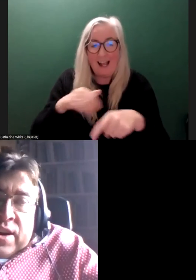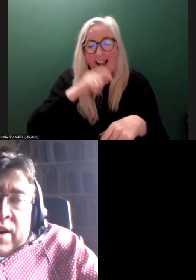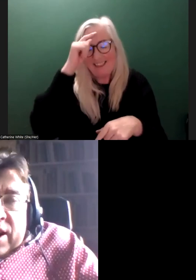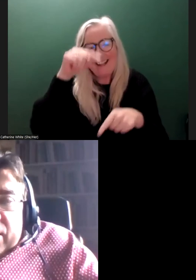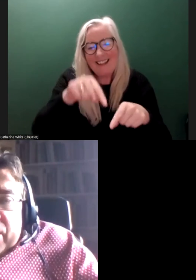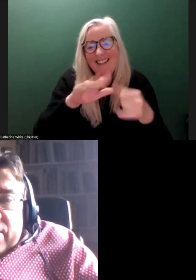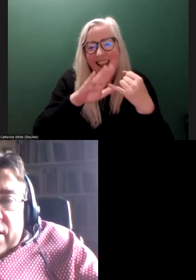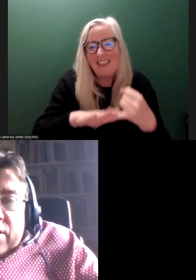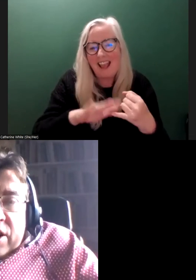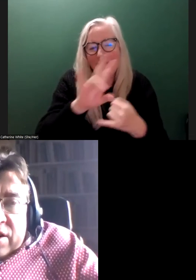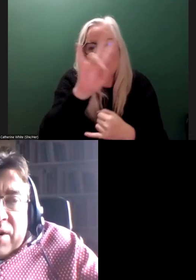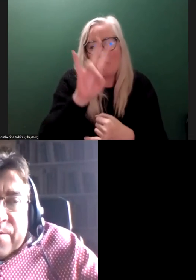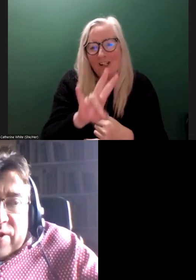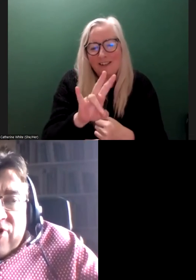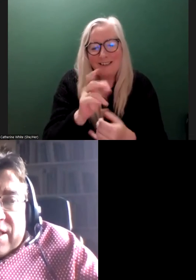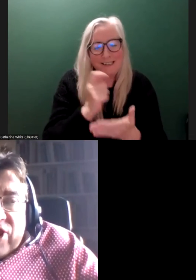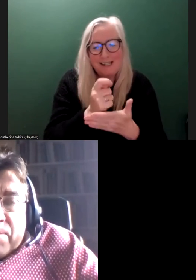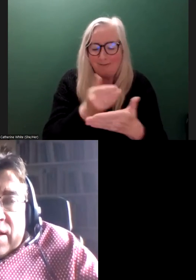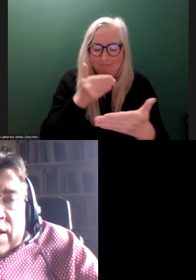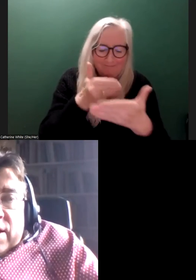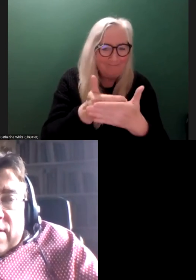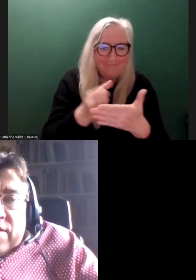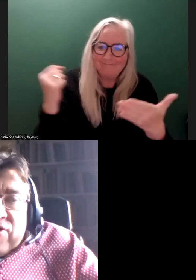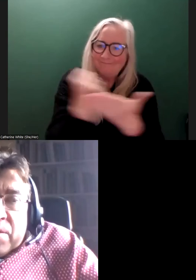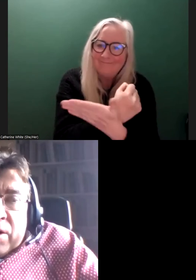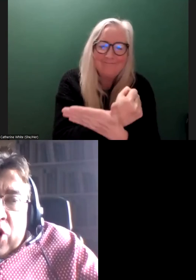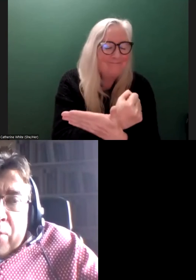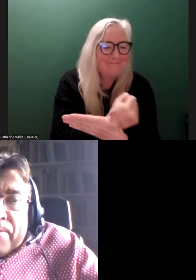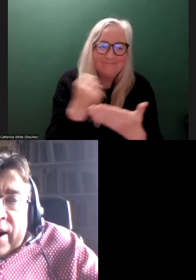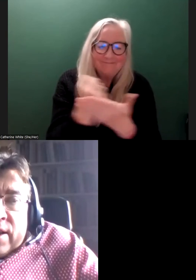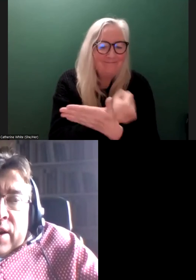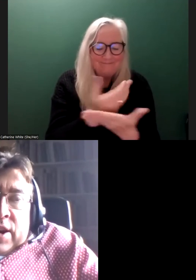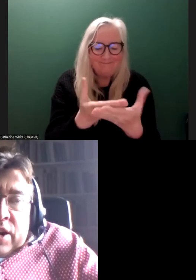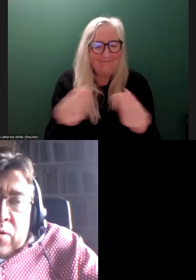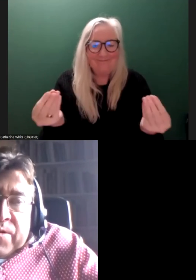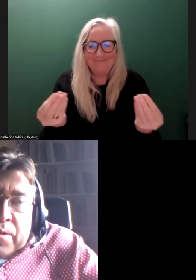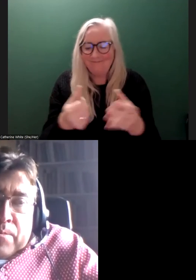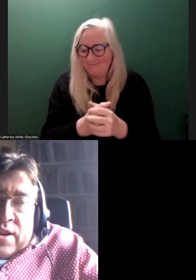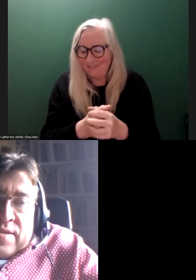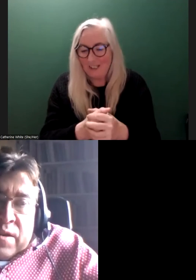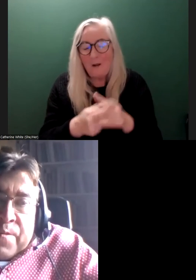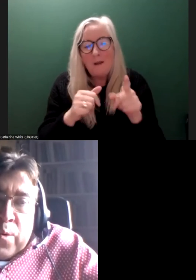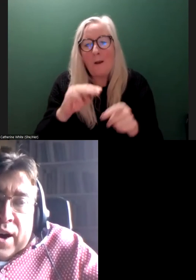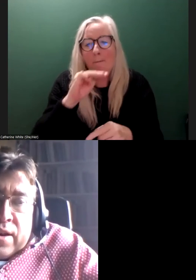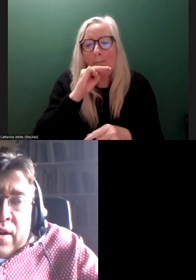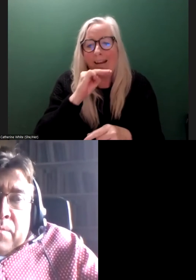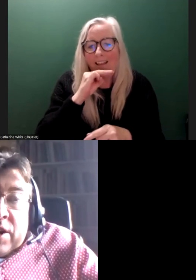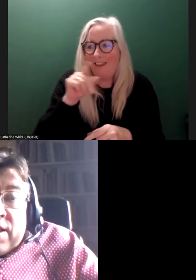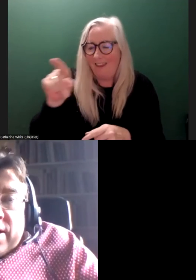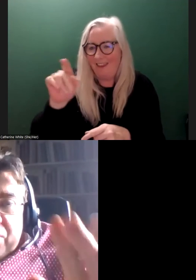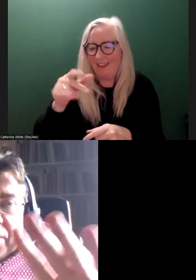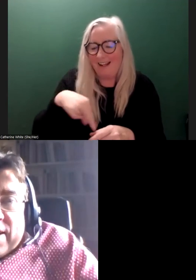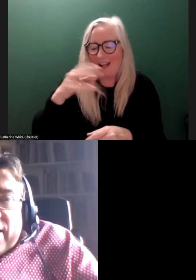question because our time, unfortunately, James, is just about up. And it comes from Michael Sefu. And